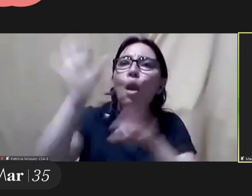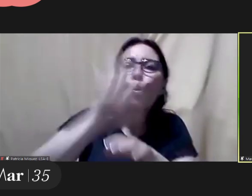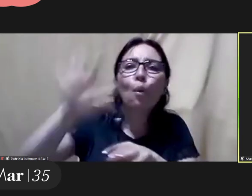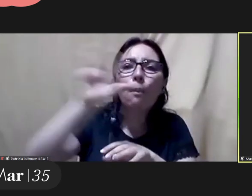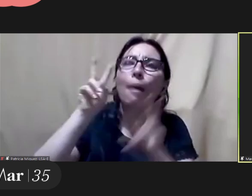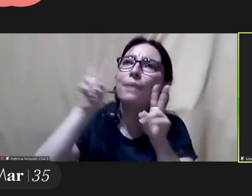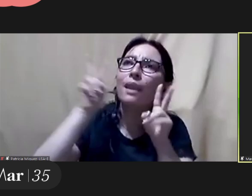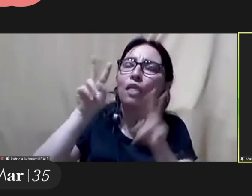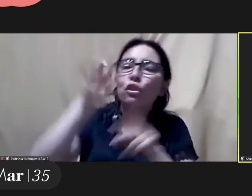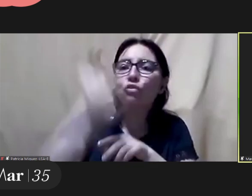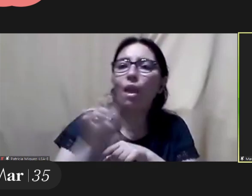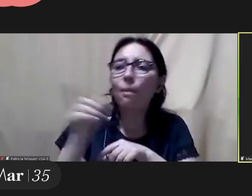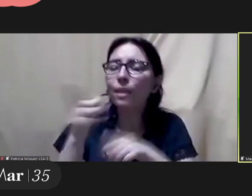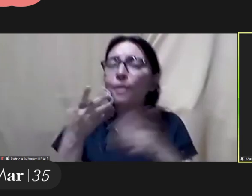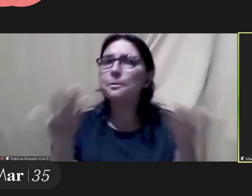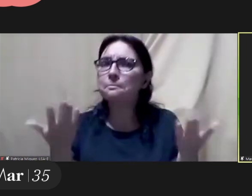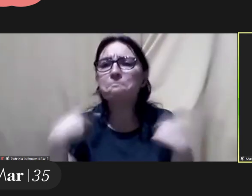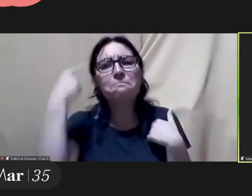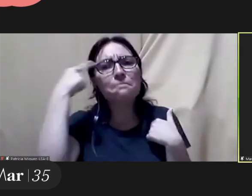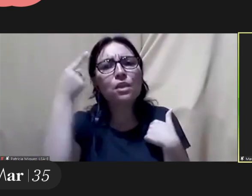different types of images.